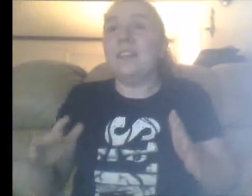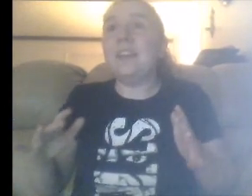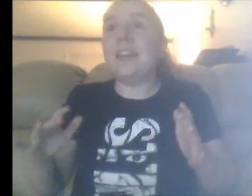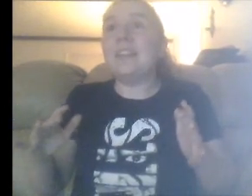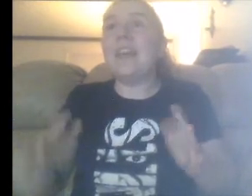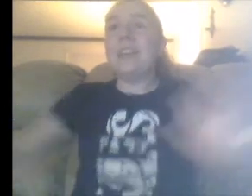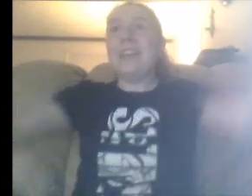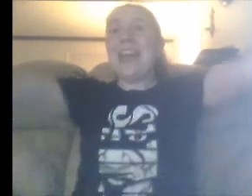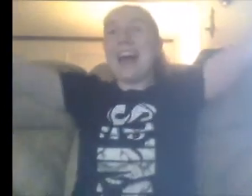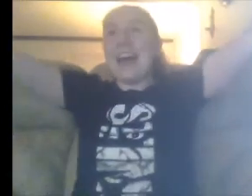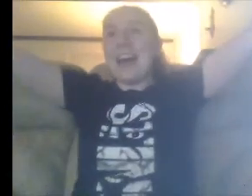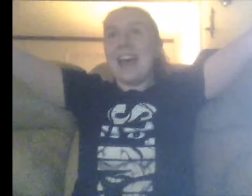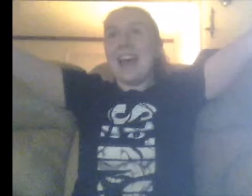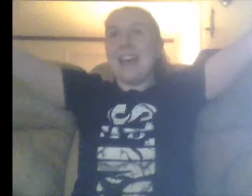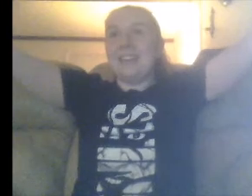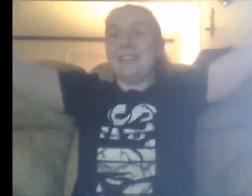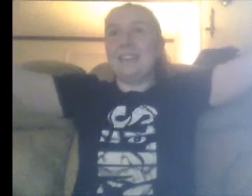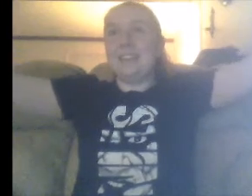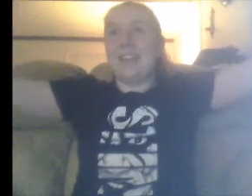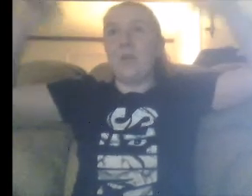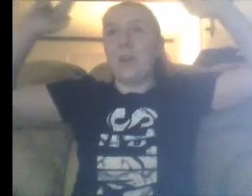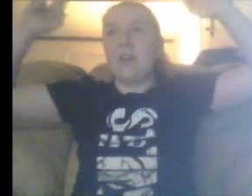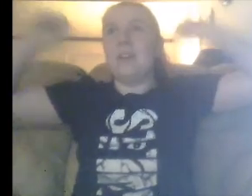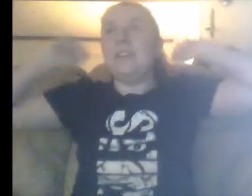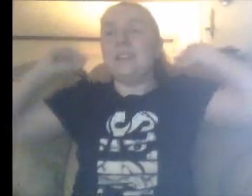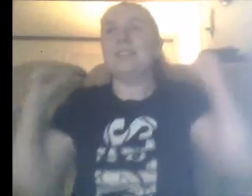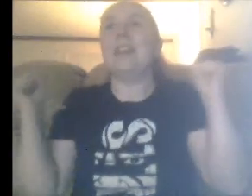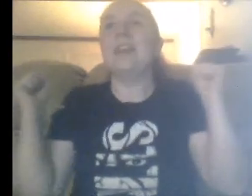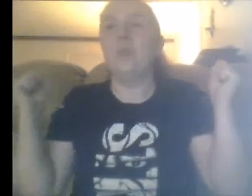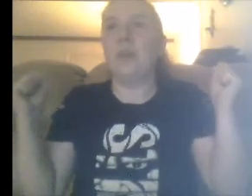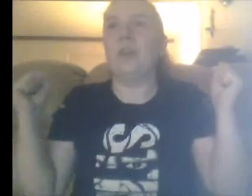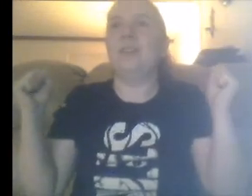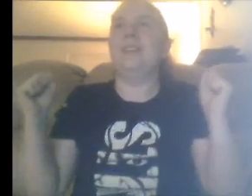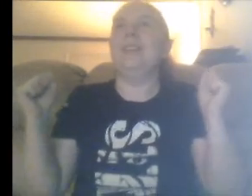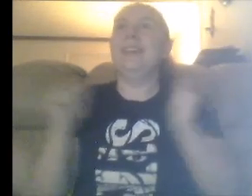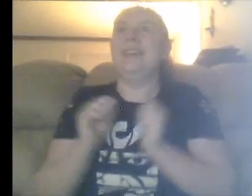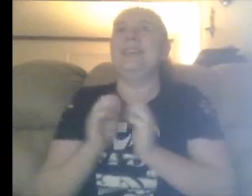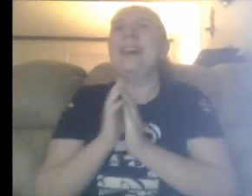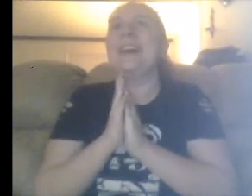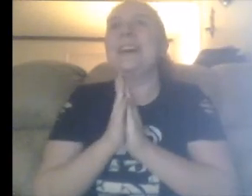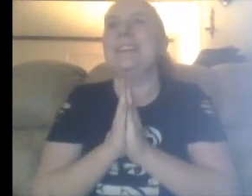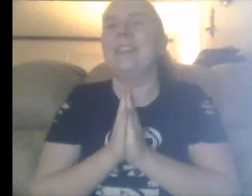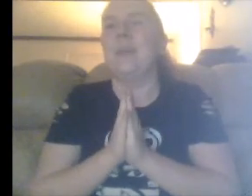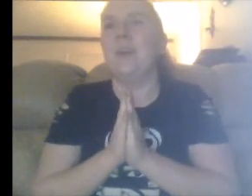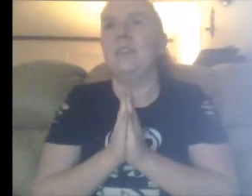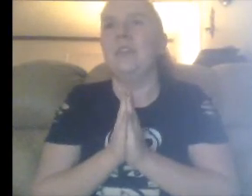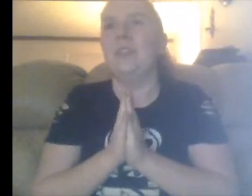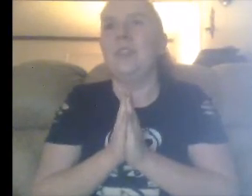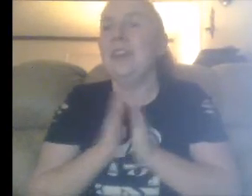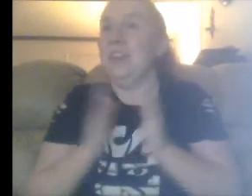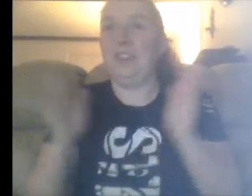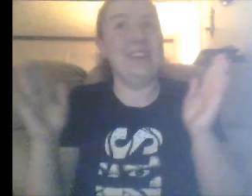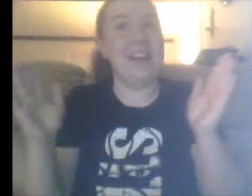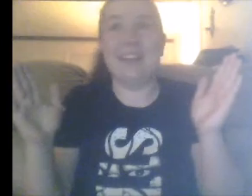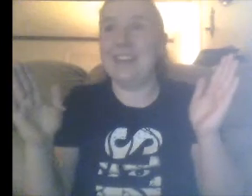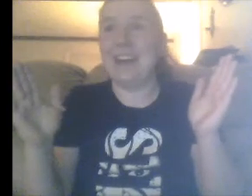DDT. Yes. This is getting real. This is getting real. Yes. Come on, dude. She's gotta tap.